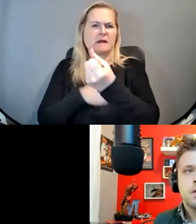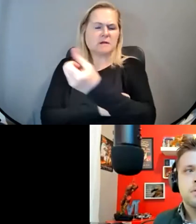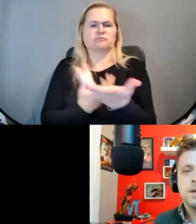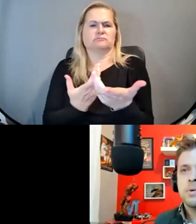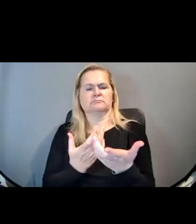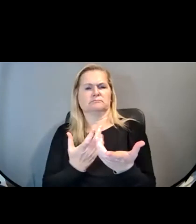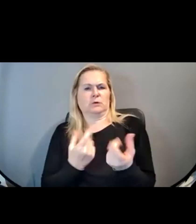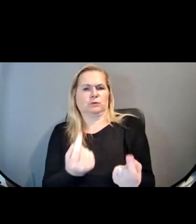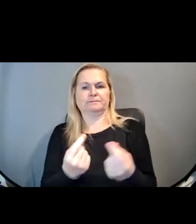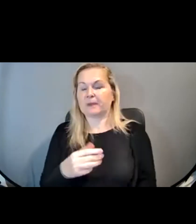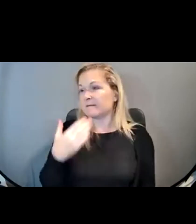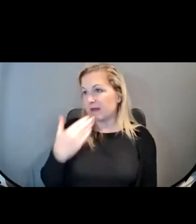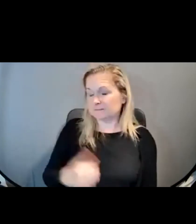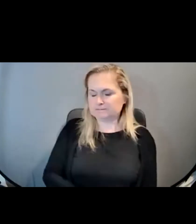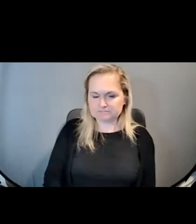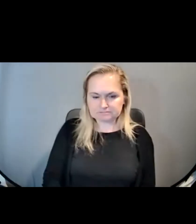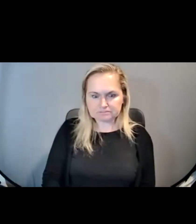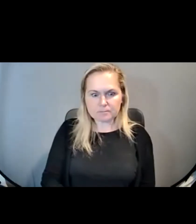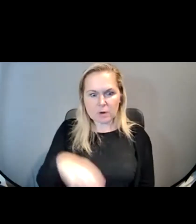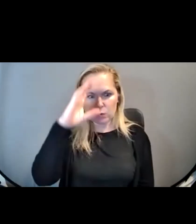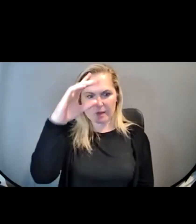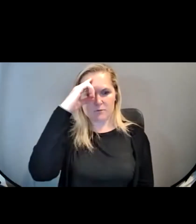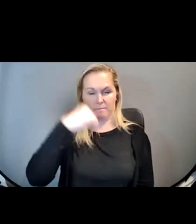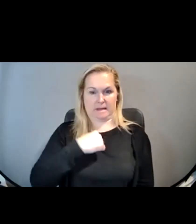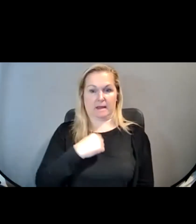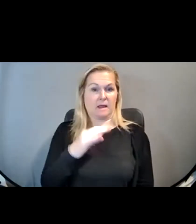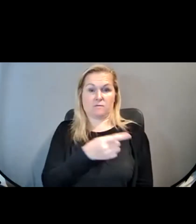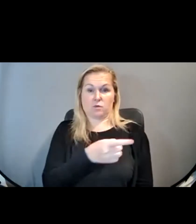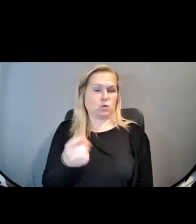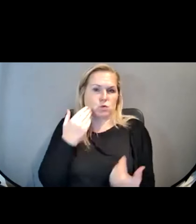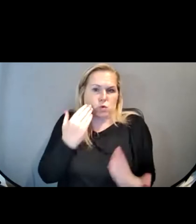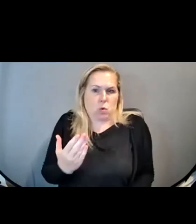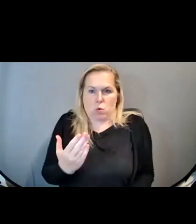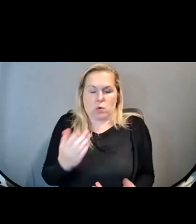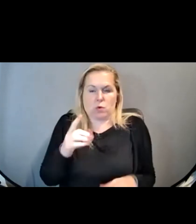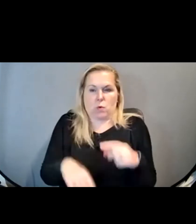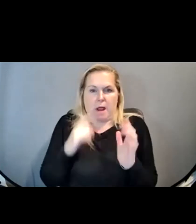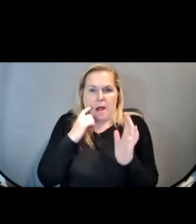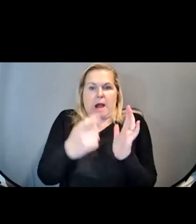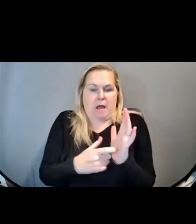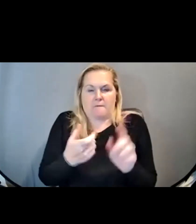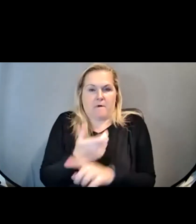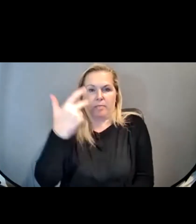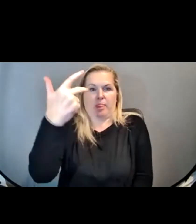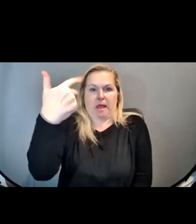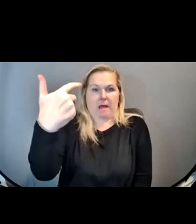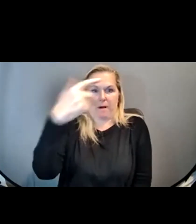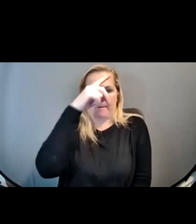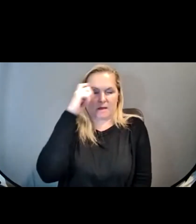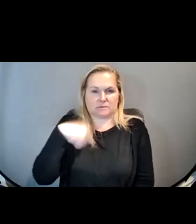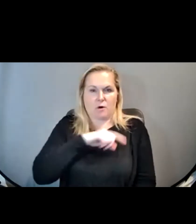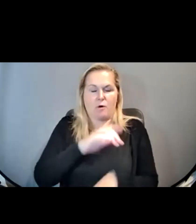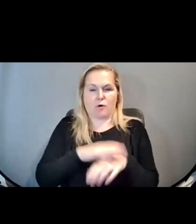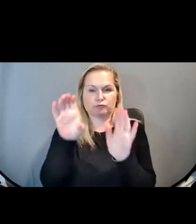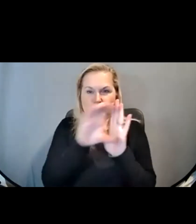Thanks so much, Jake. For me, those of who don't know, you can't tell by a camera because we're on Zoom and